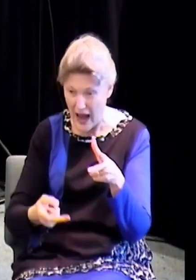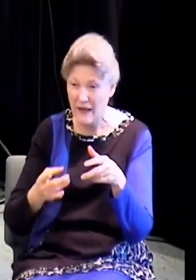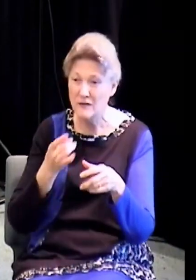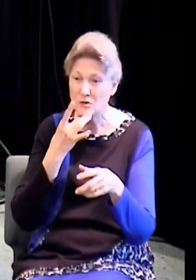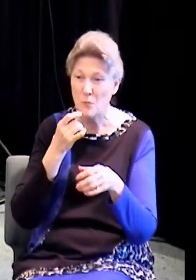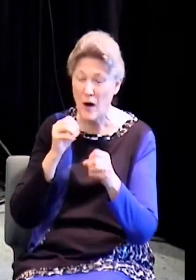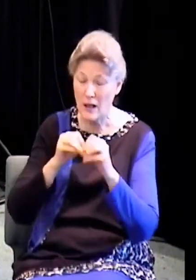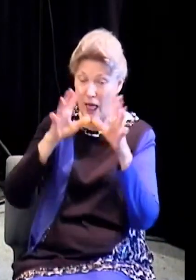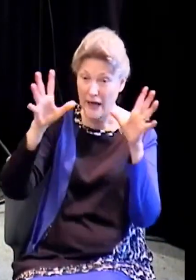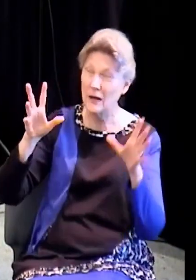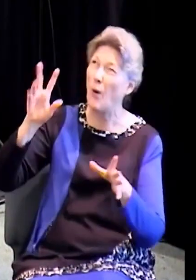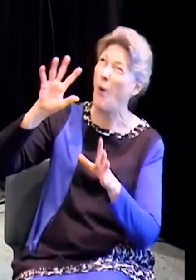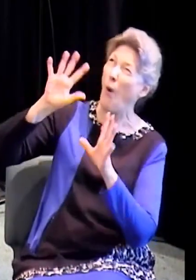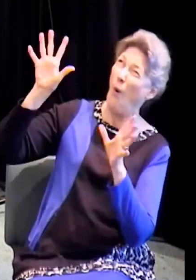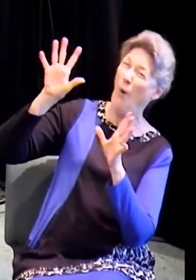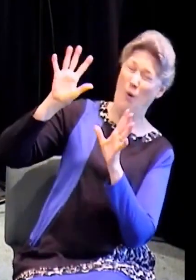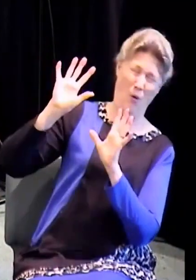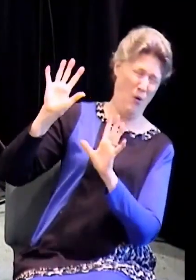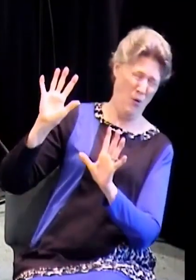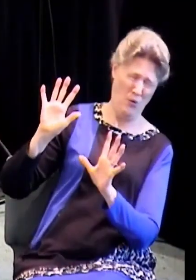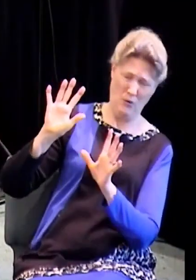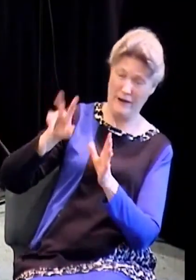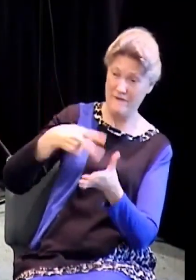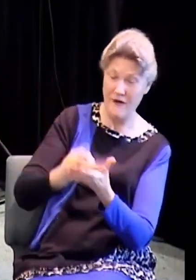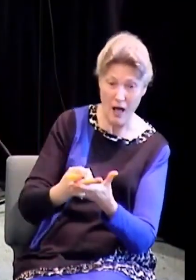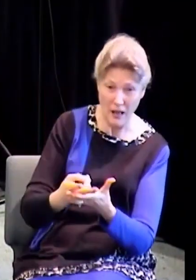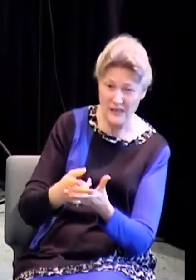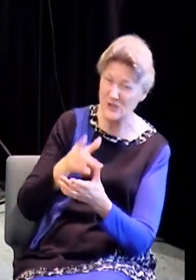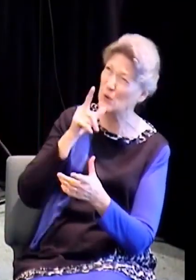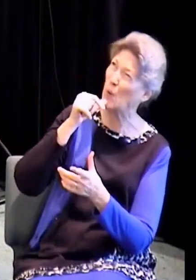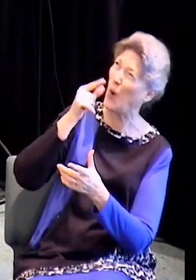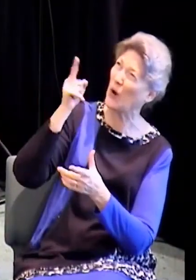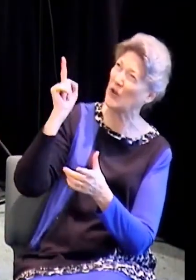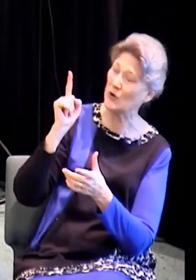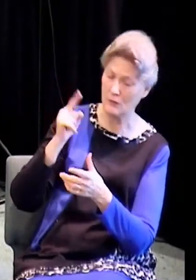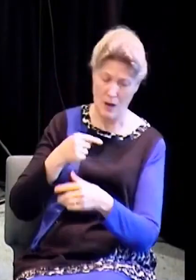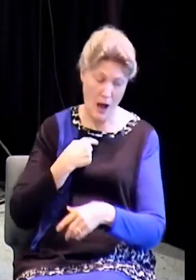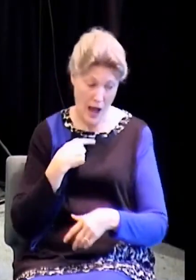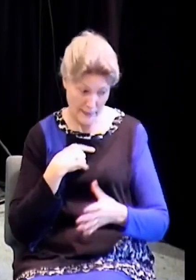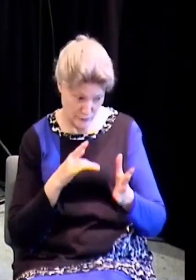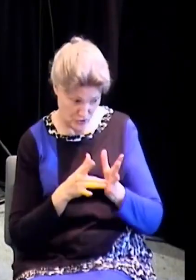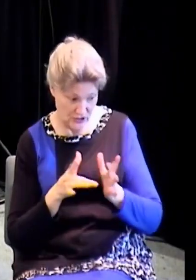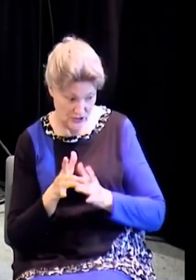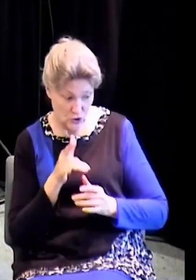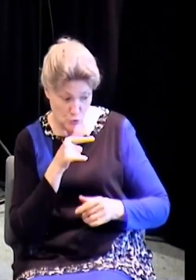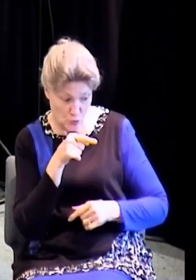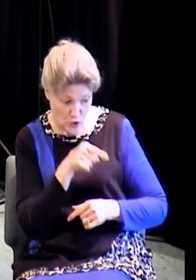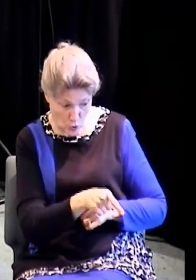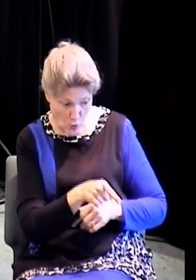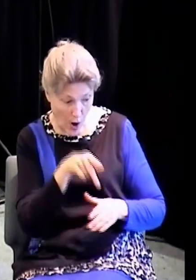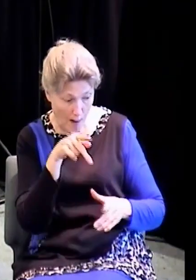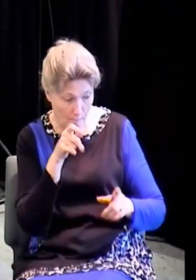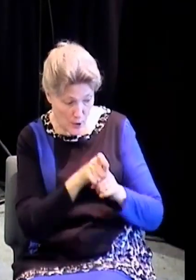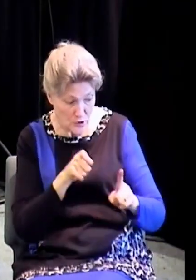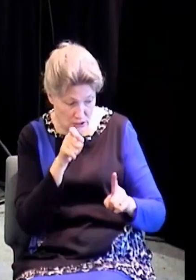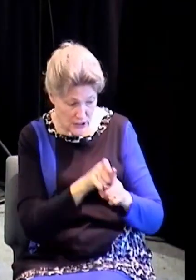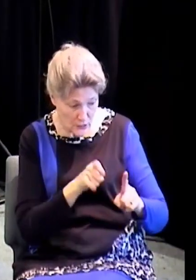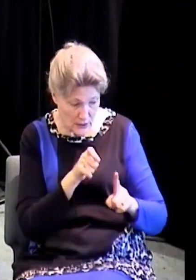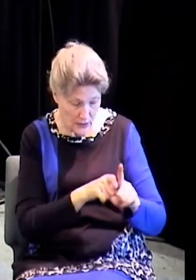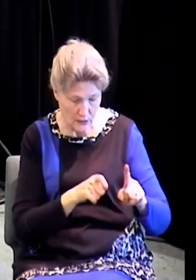what would you like me to do from this point on? What I've been doing is not really acceptable since I've been killing people for believing